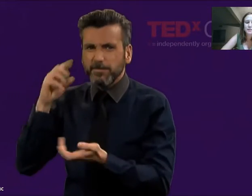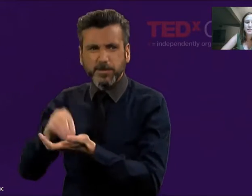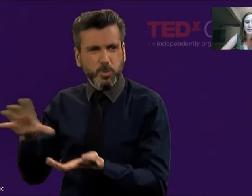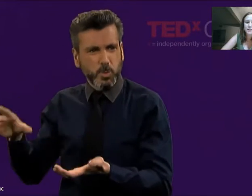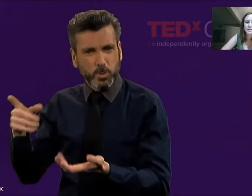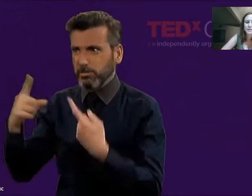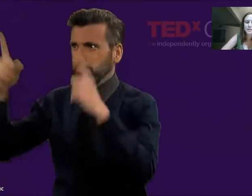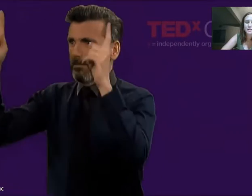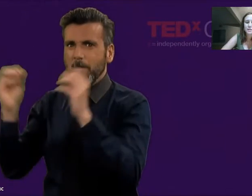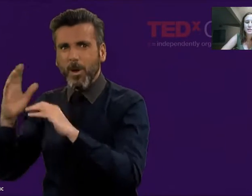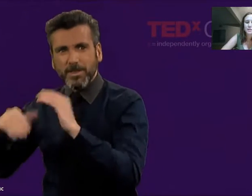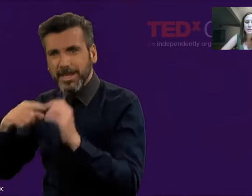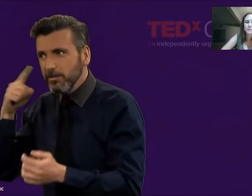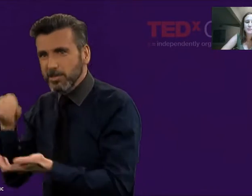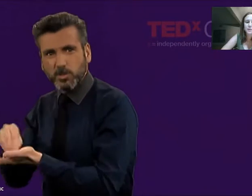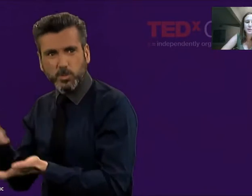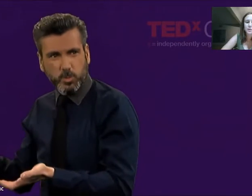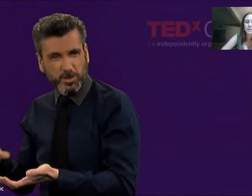a very fulfilled life.